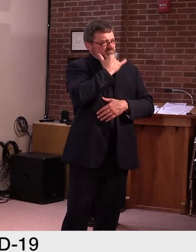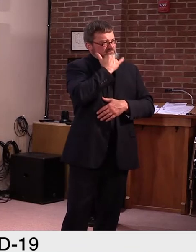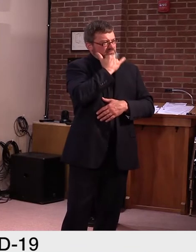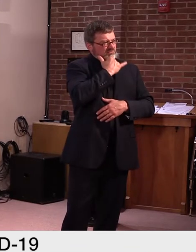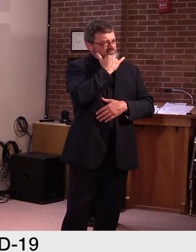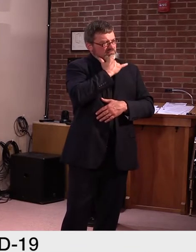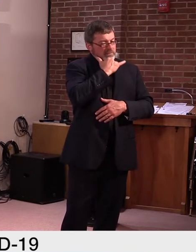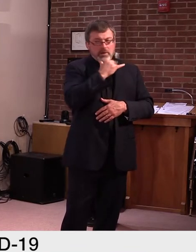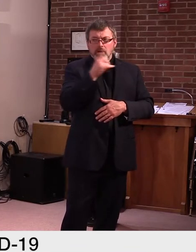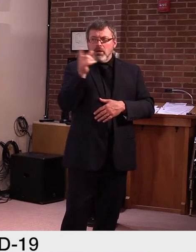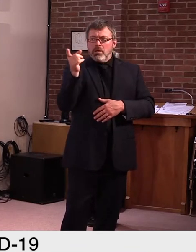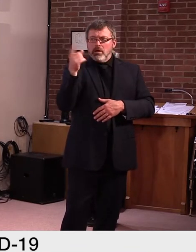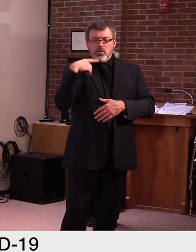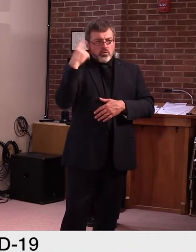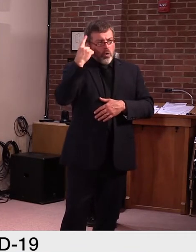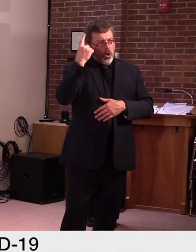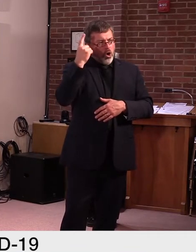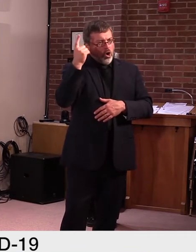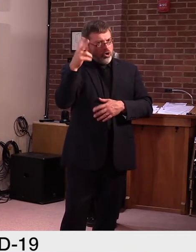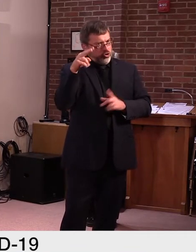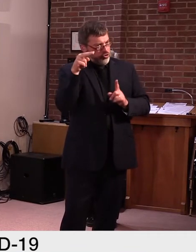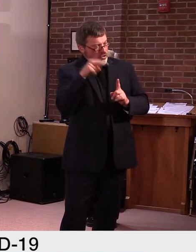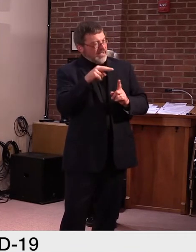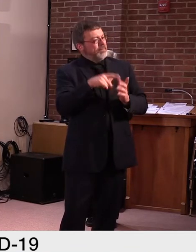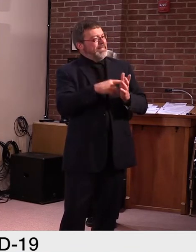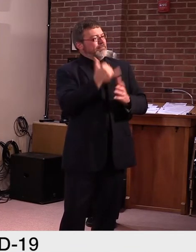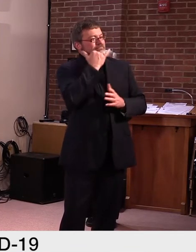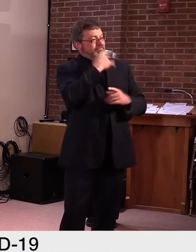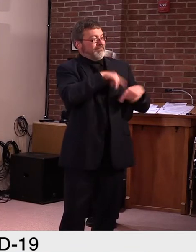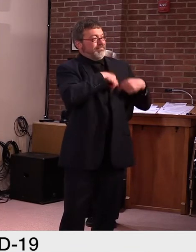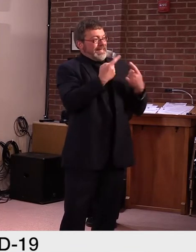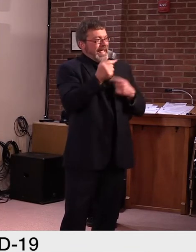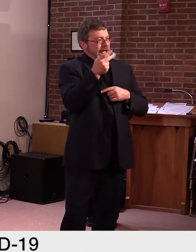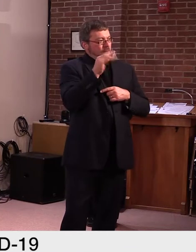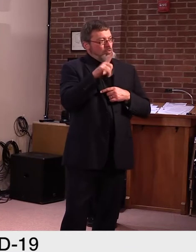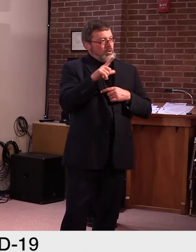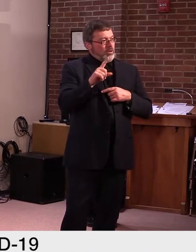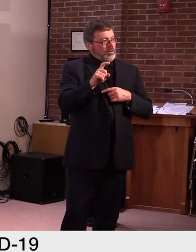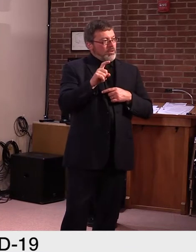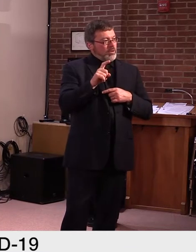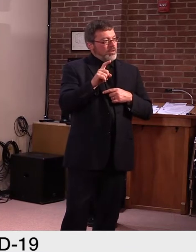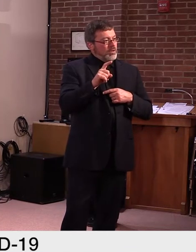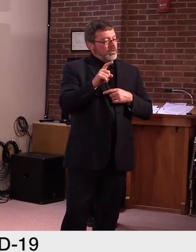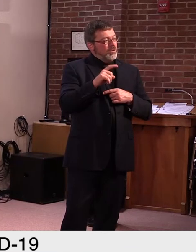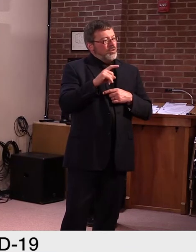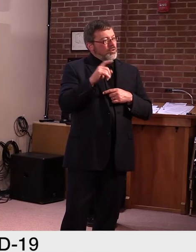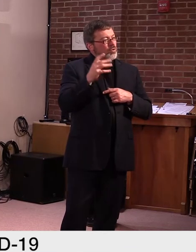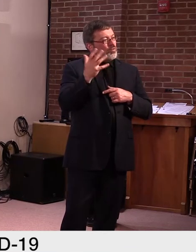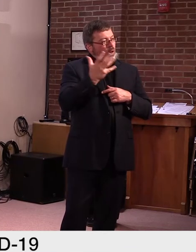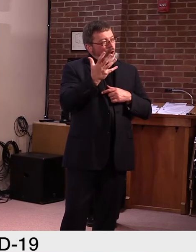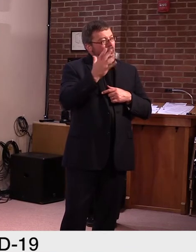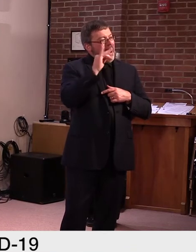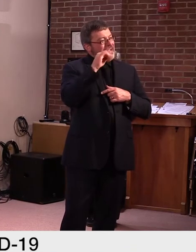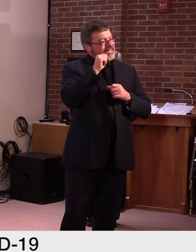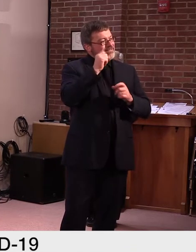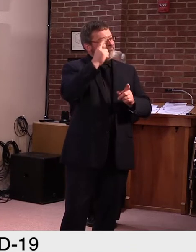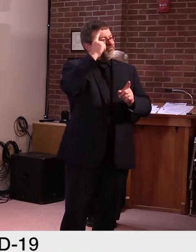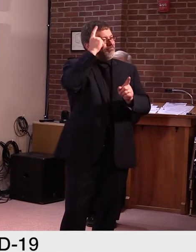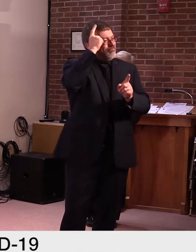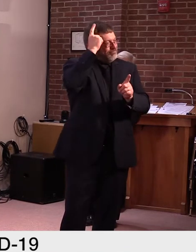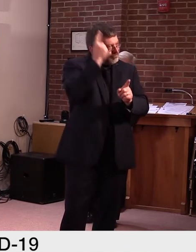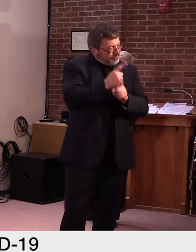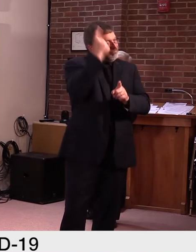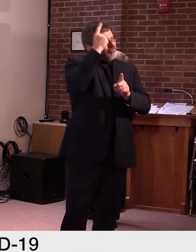real accurate number for the unemployment rate, the labor force and a dramatic decrease in,